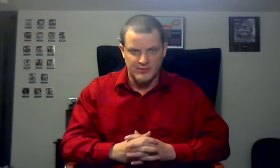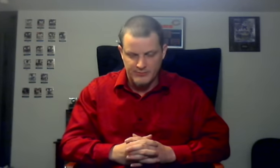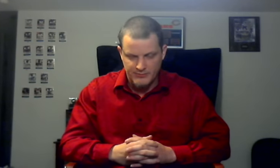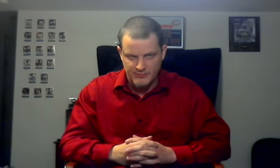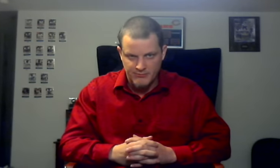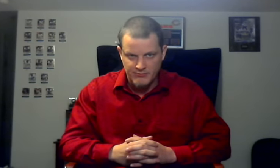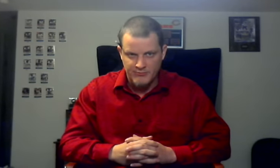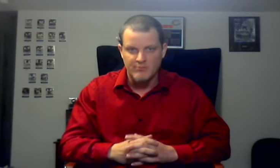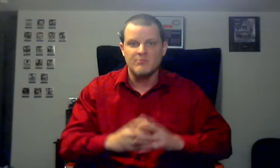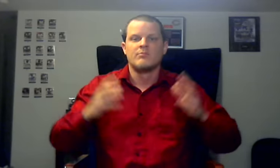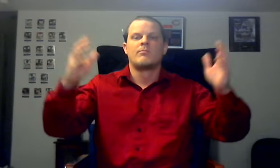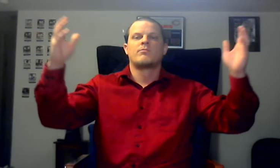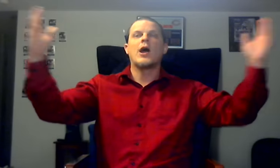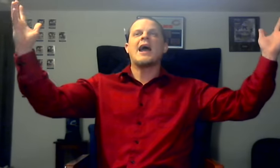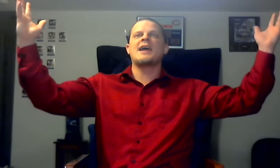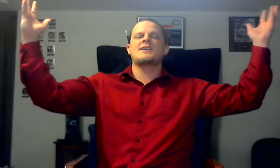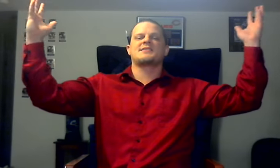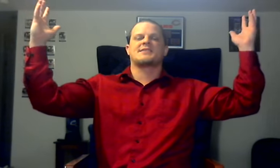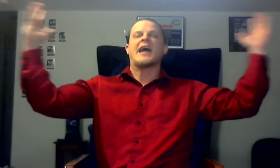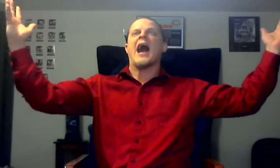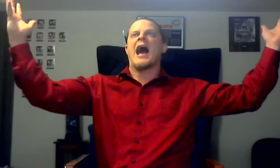Praise God!